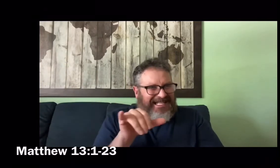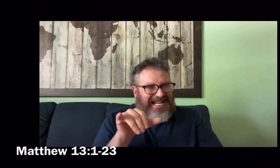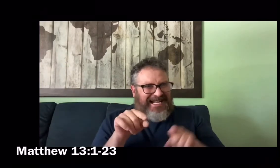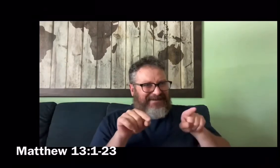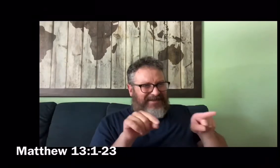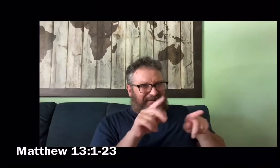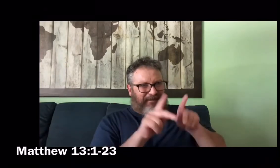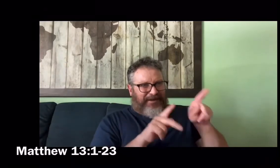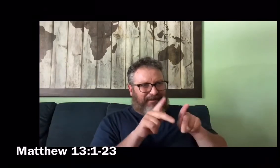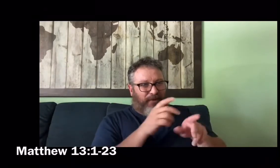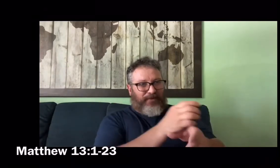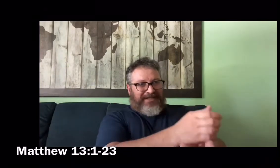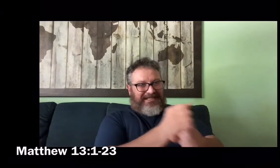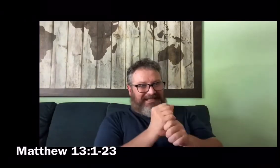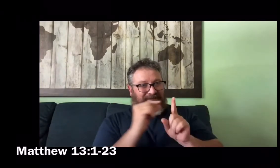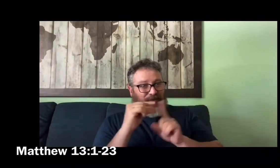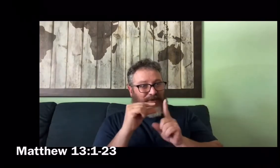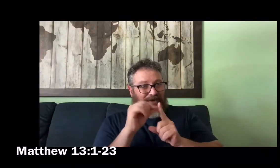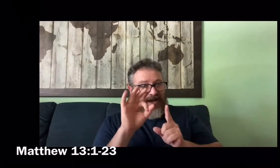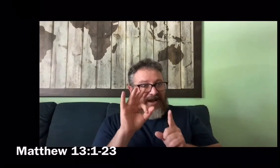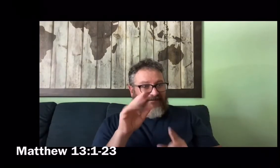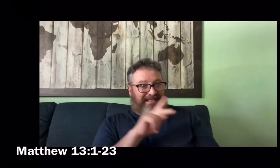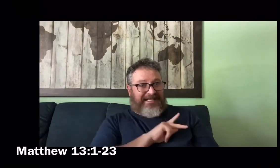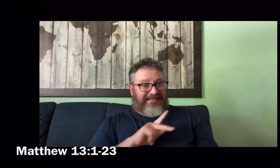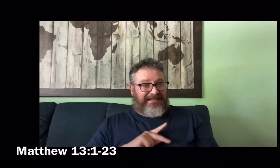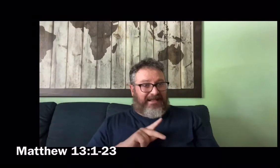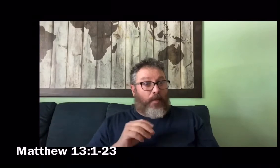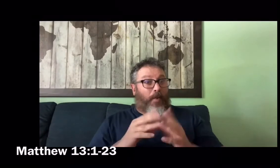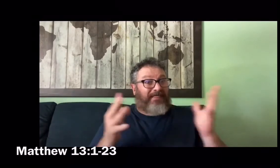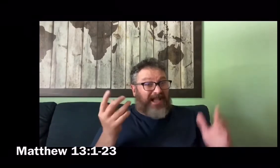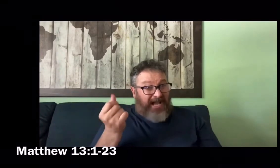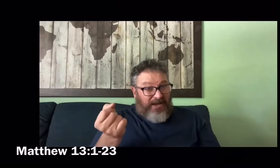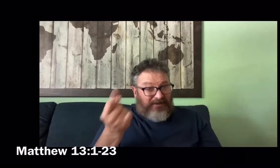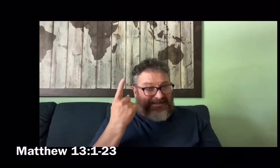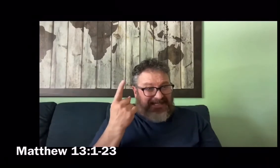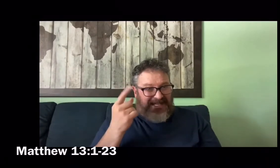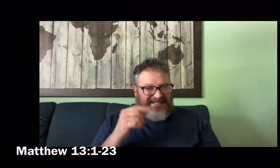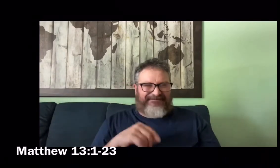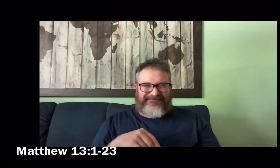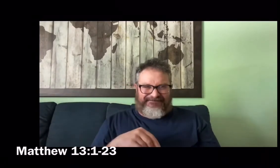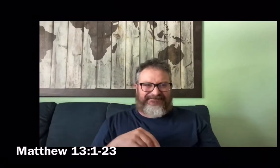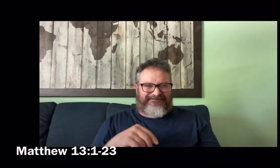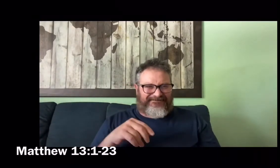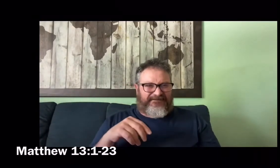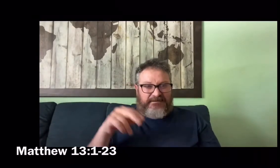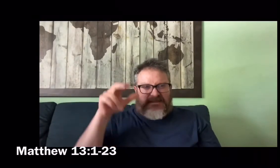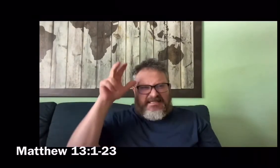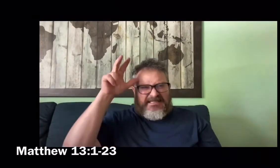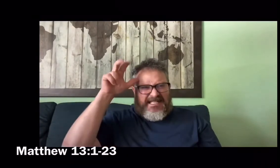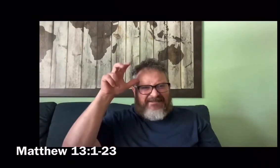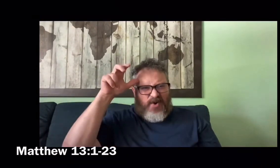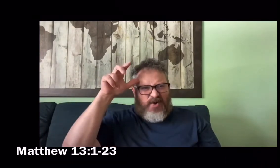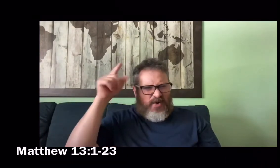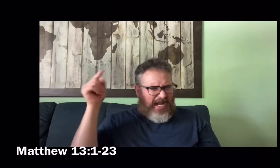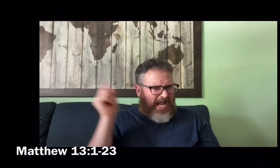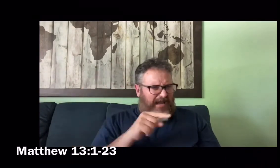is the one who hears the word of the kingdom without understanding it